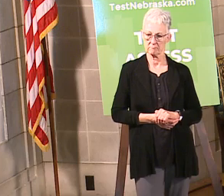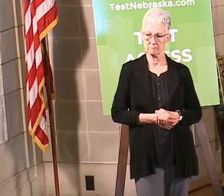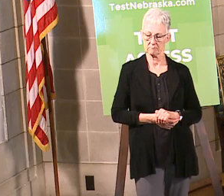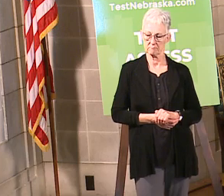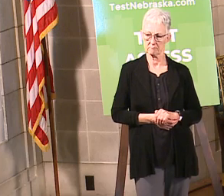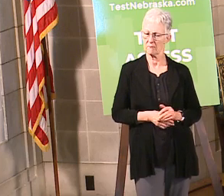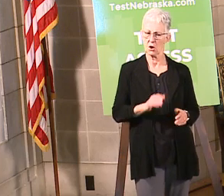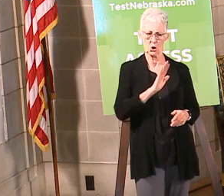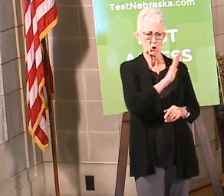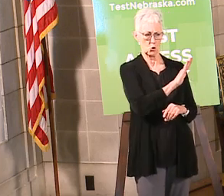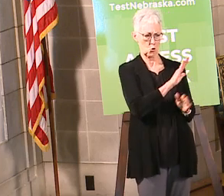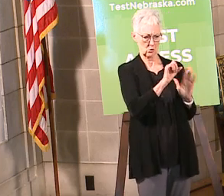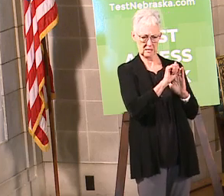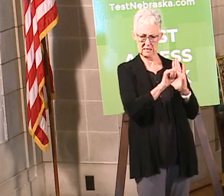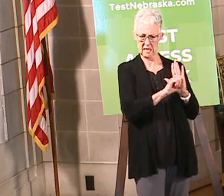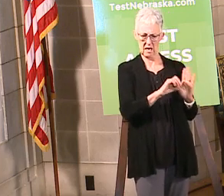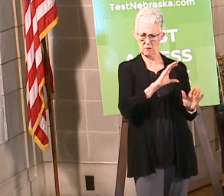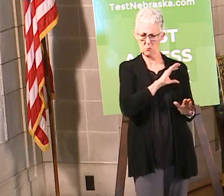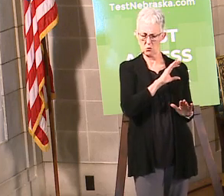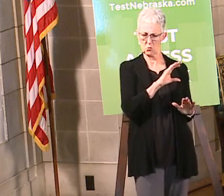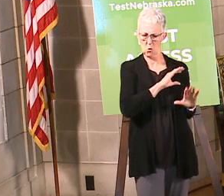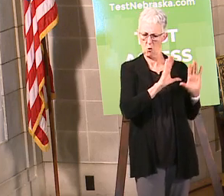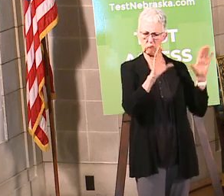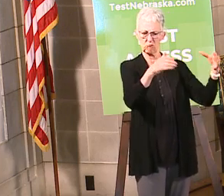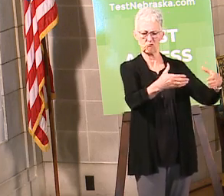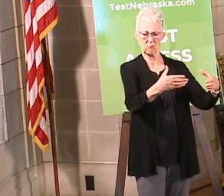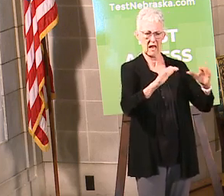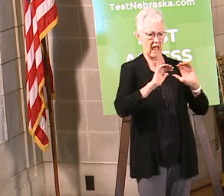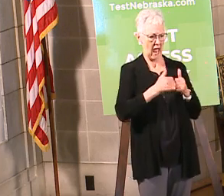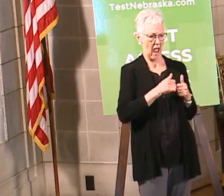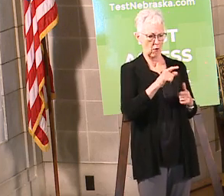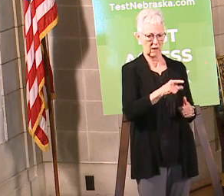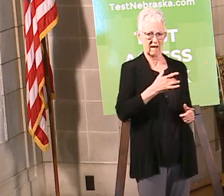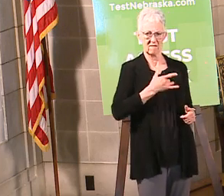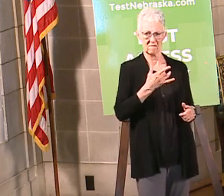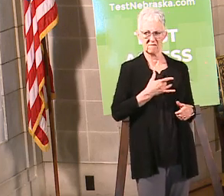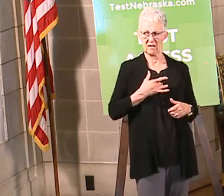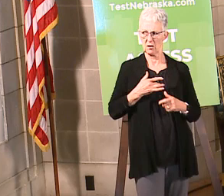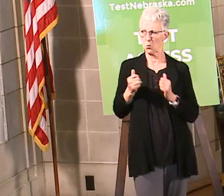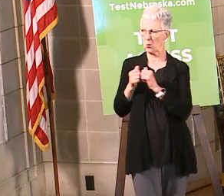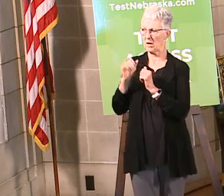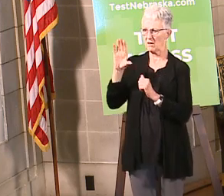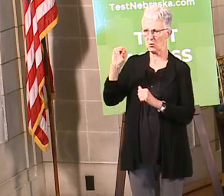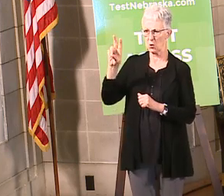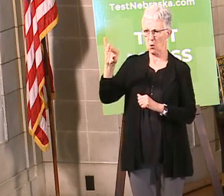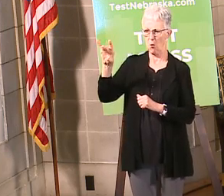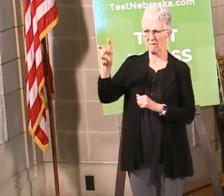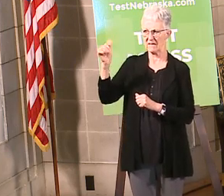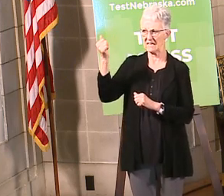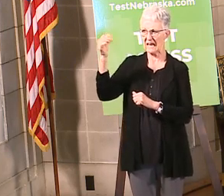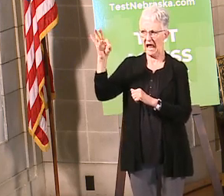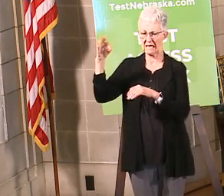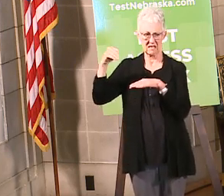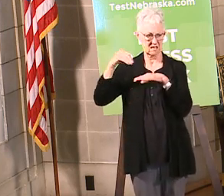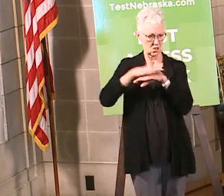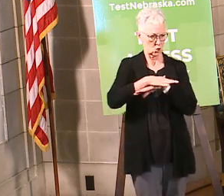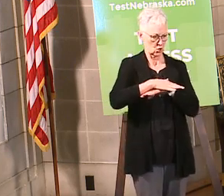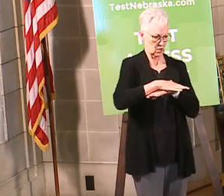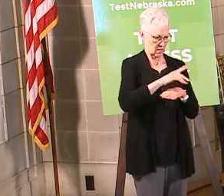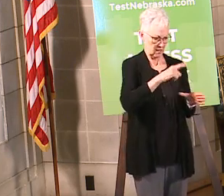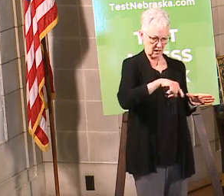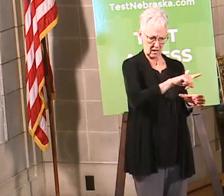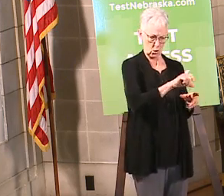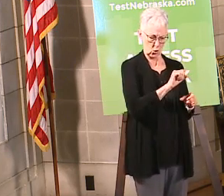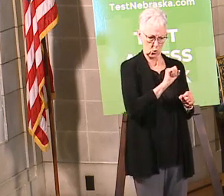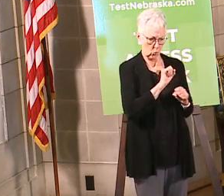what has it been like for for